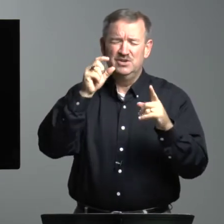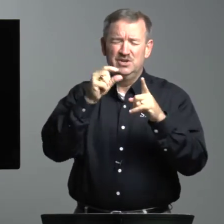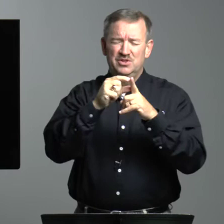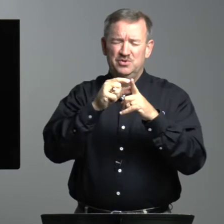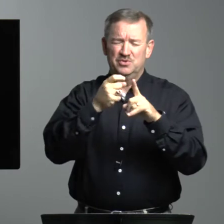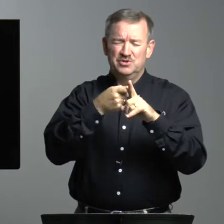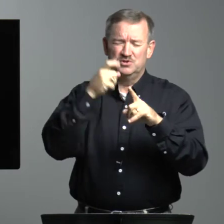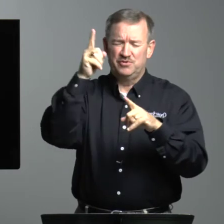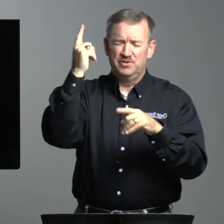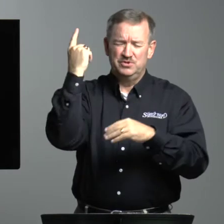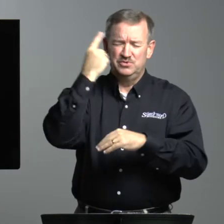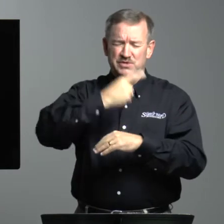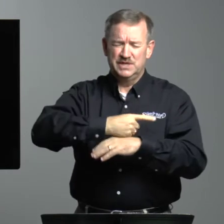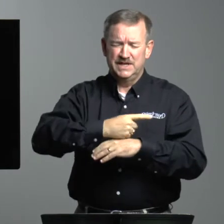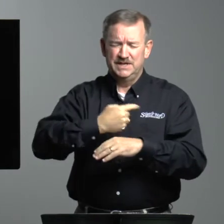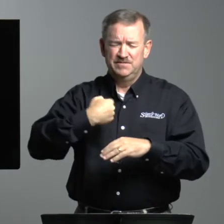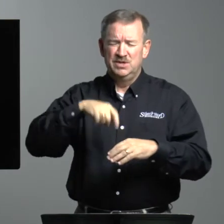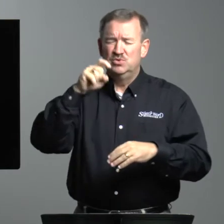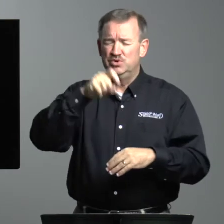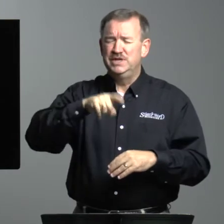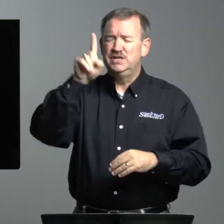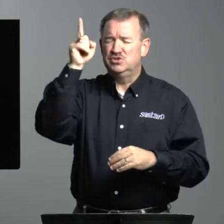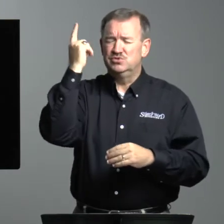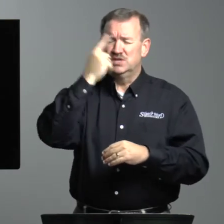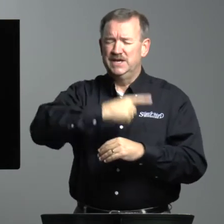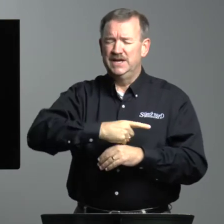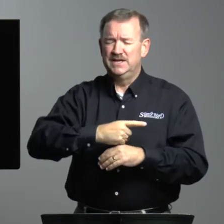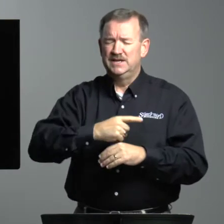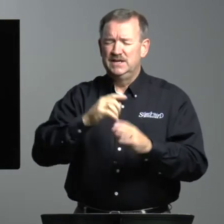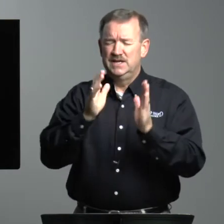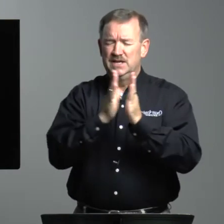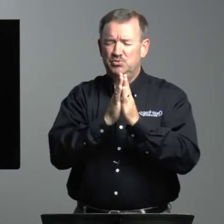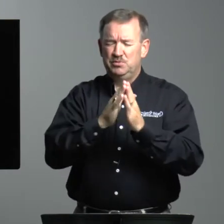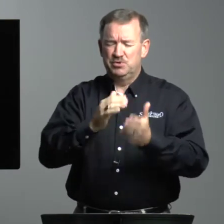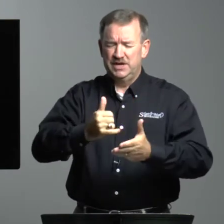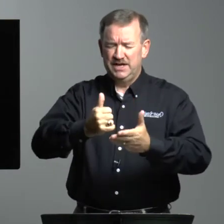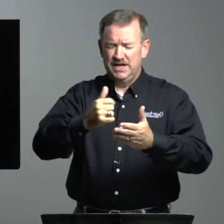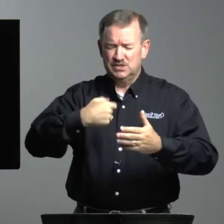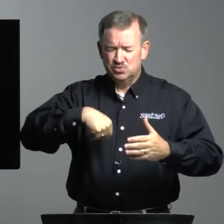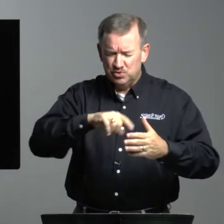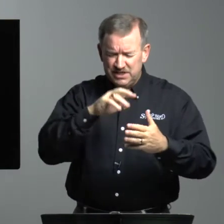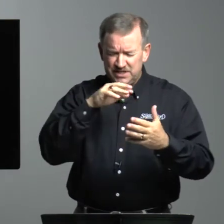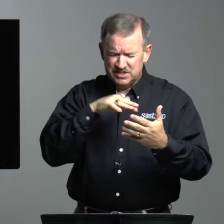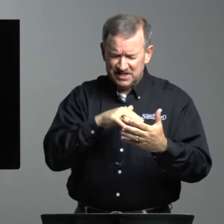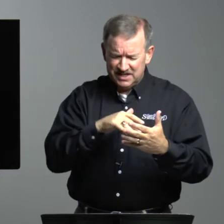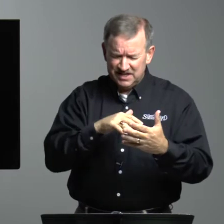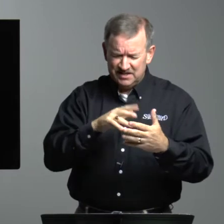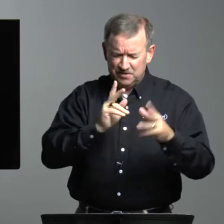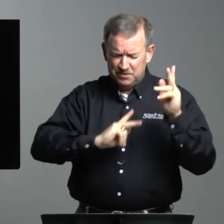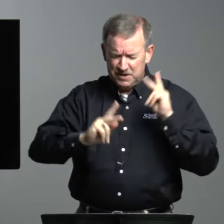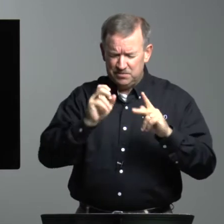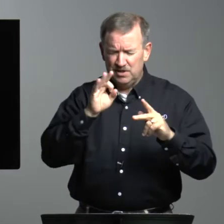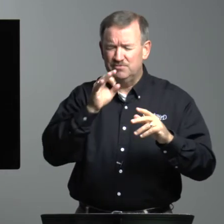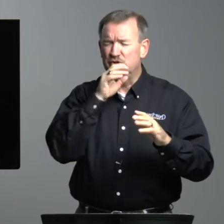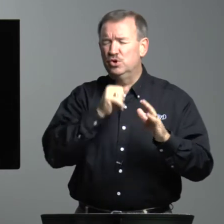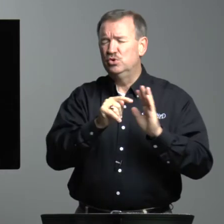the words from you today. We need you today. And we pray as we study the people of the Old